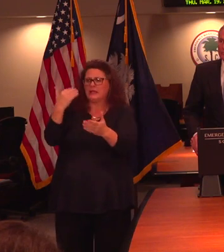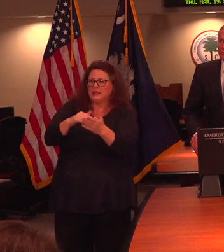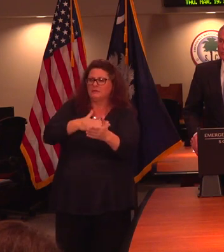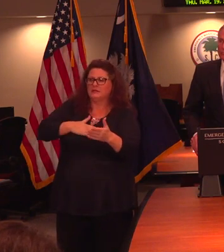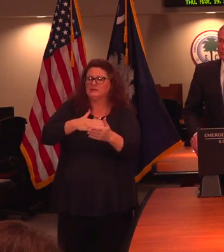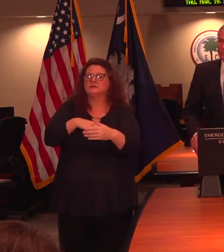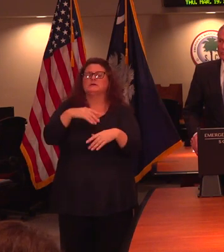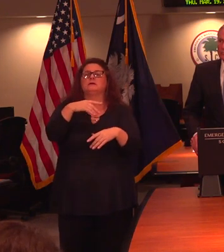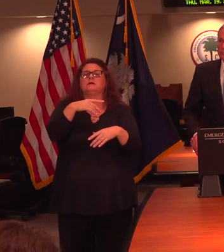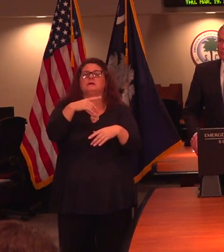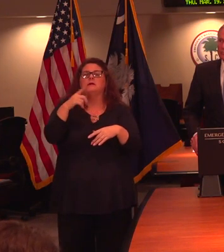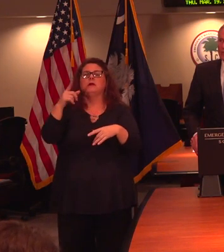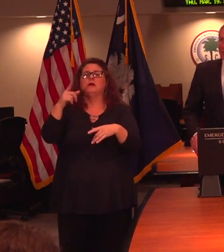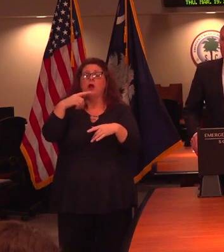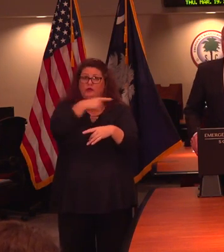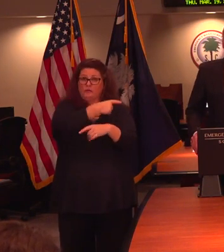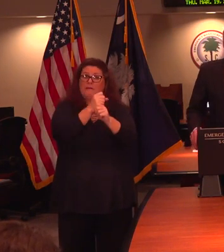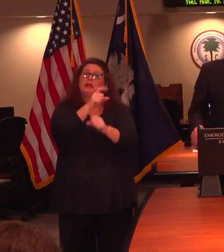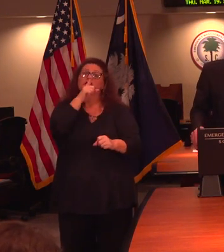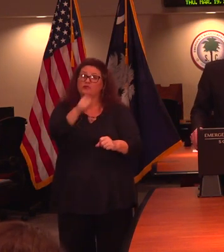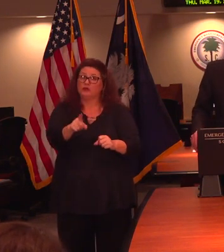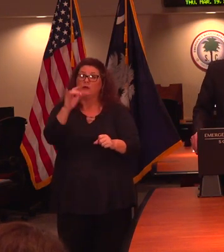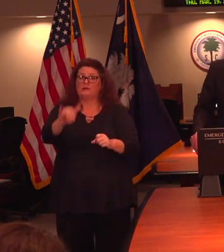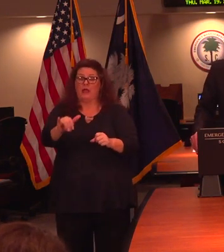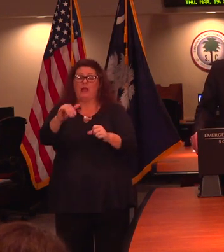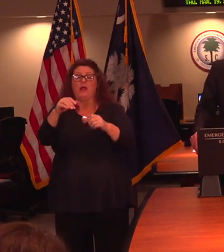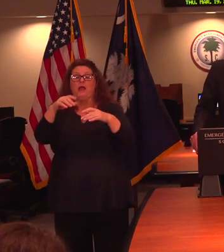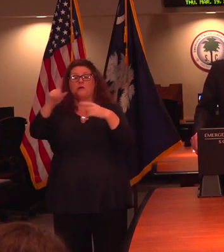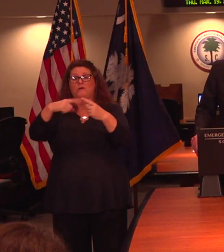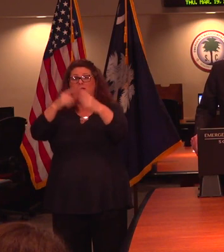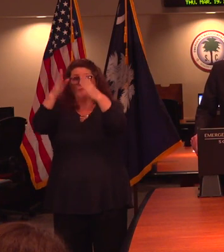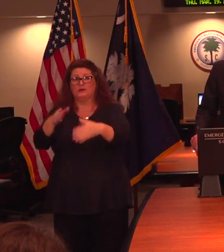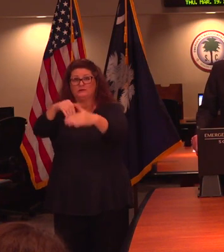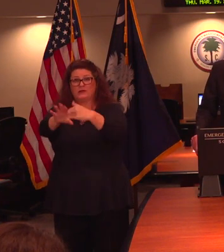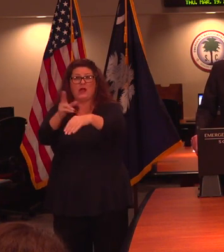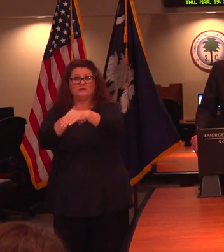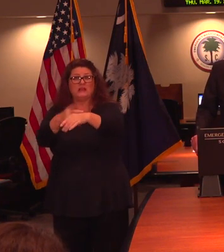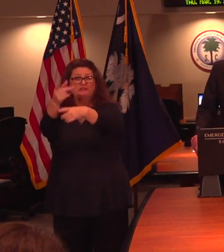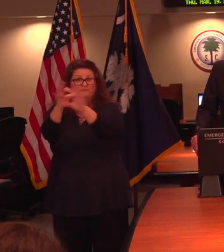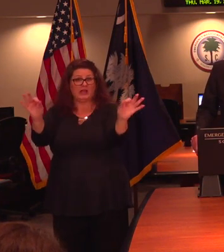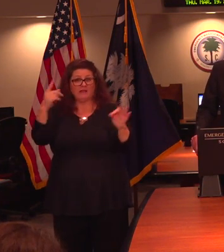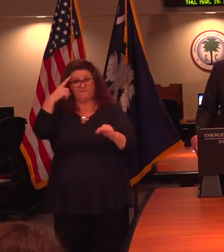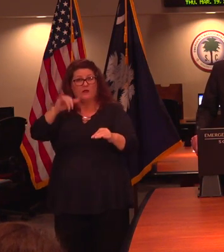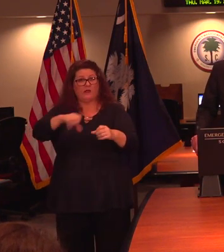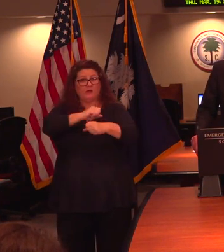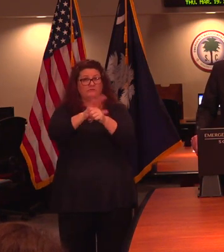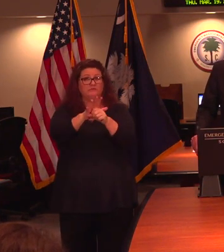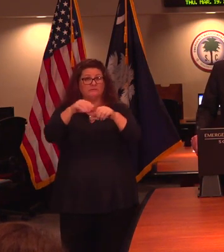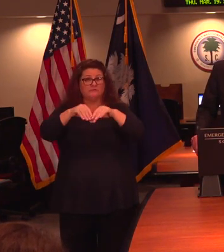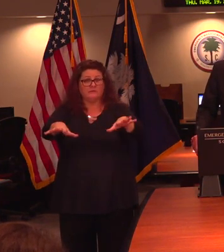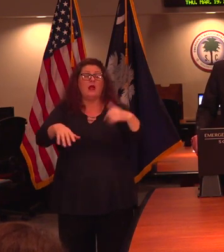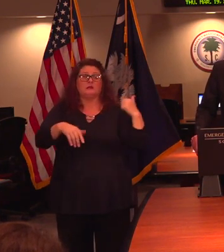a low-cost or free treatment for the COVID-19? As far as the testing is concerned, that has been discussed and decided.